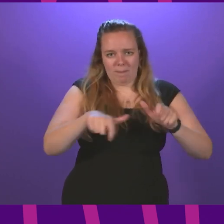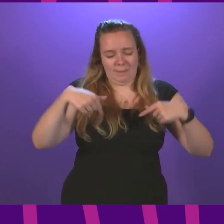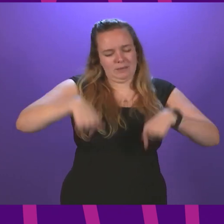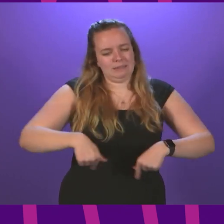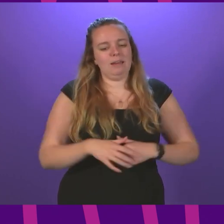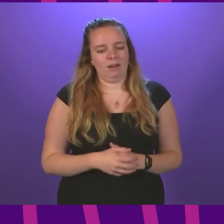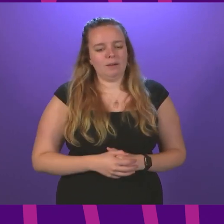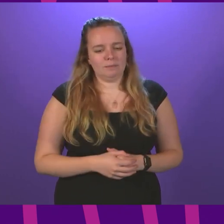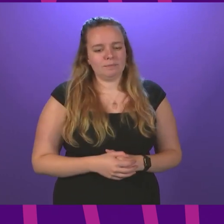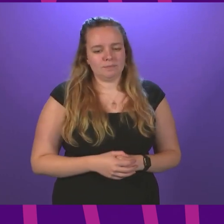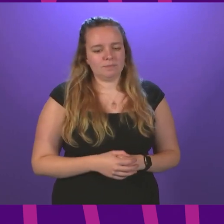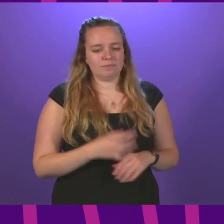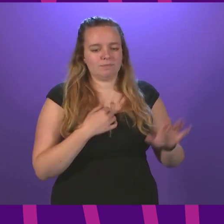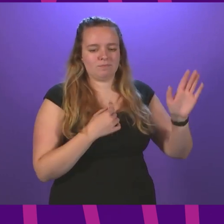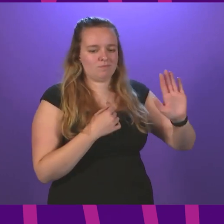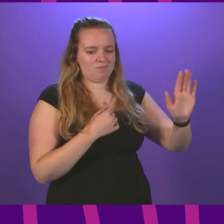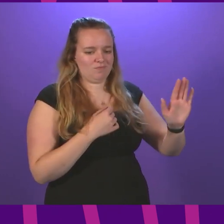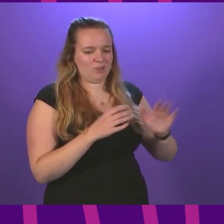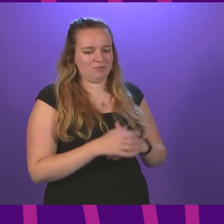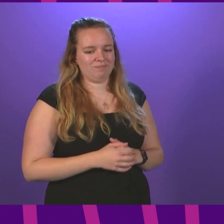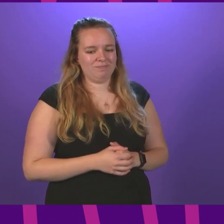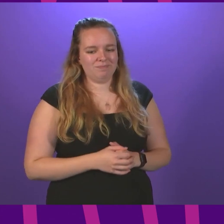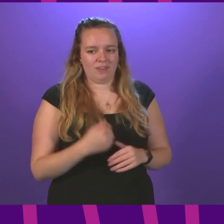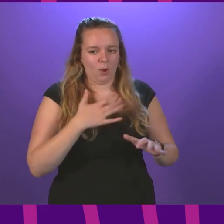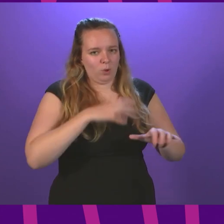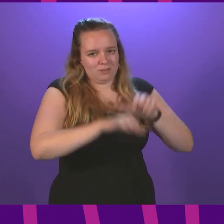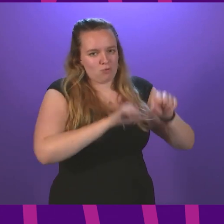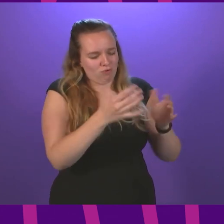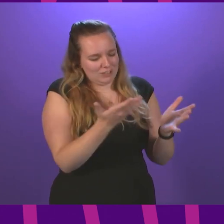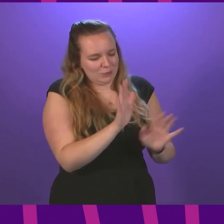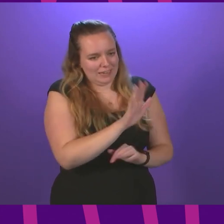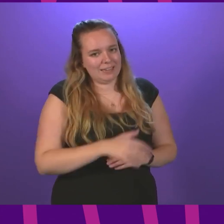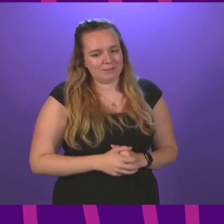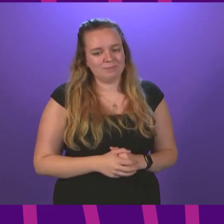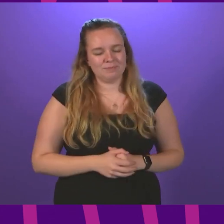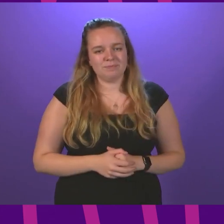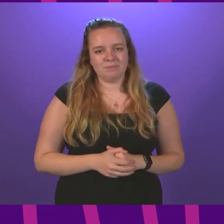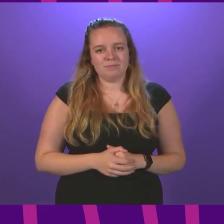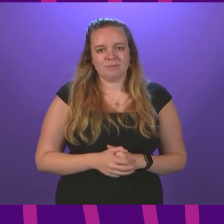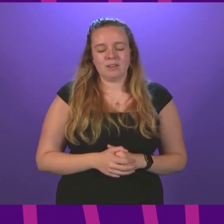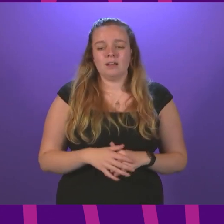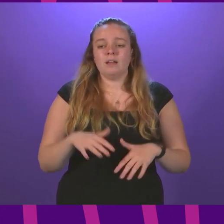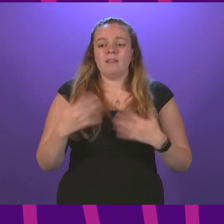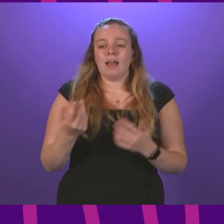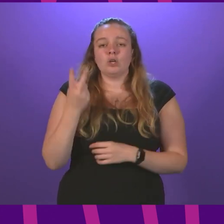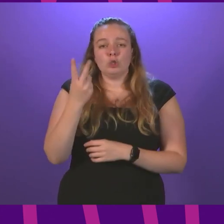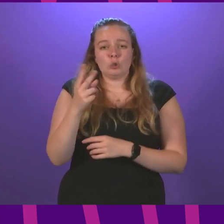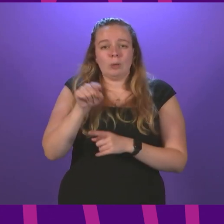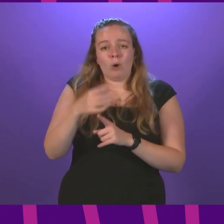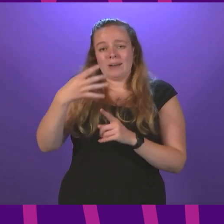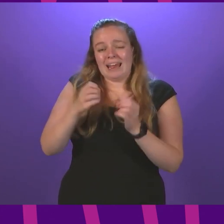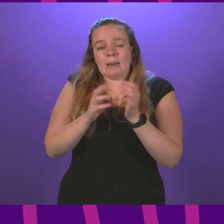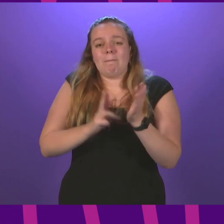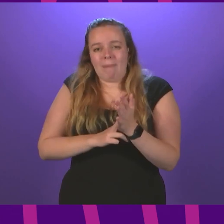chamber. No, I gave way last week. I'm about to make progress today. Then there is the £2.9